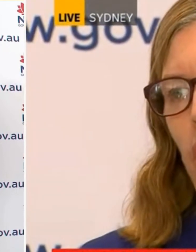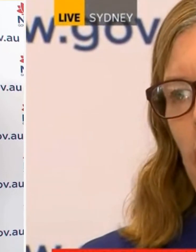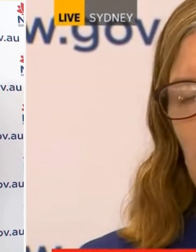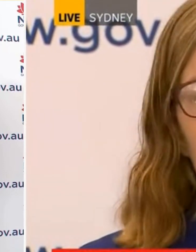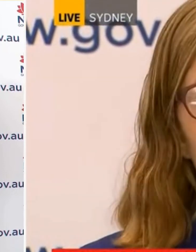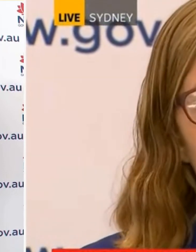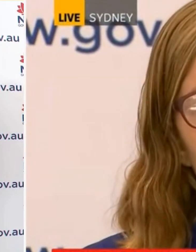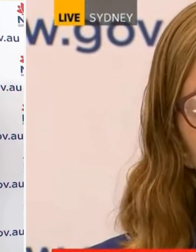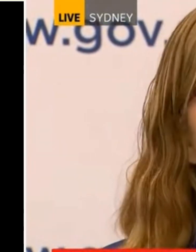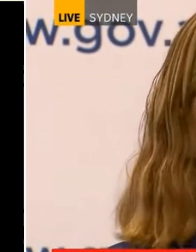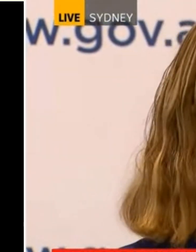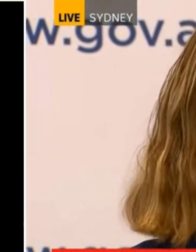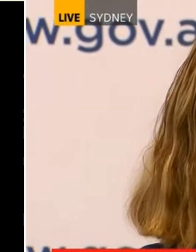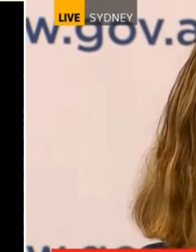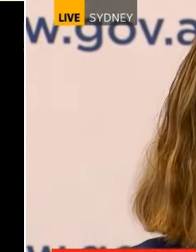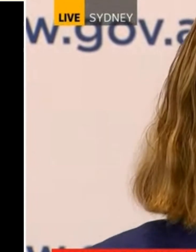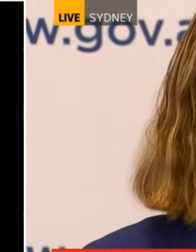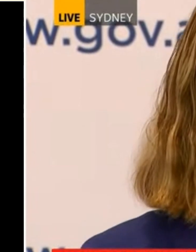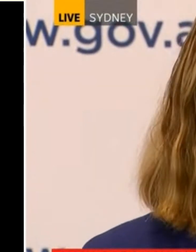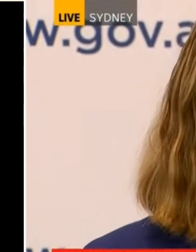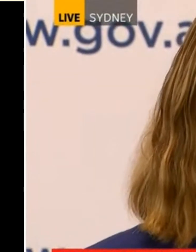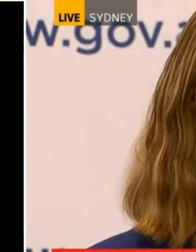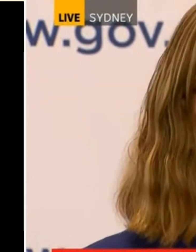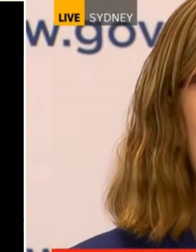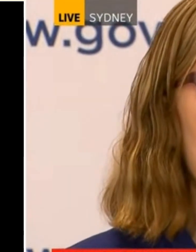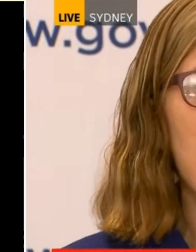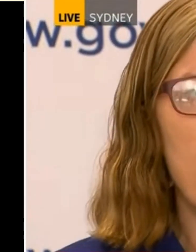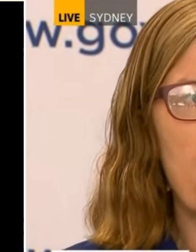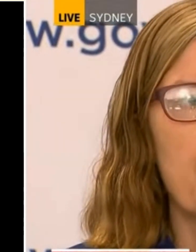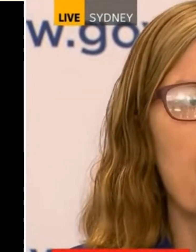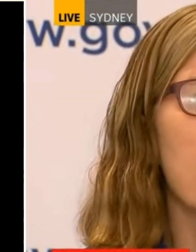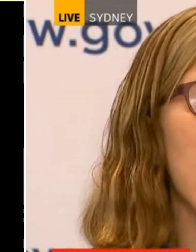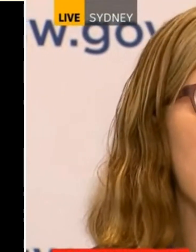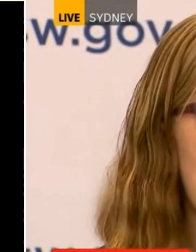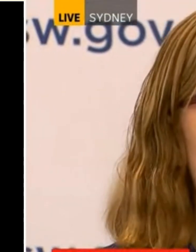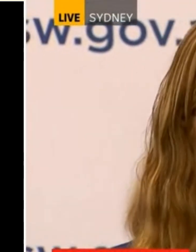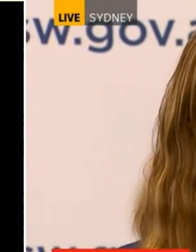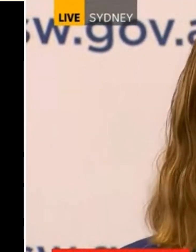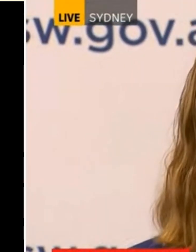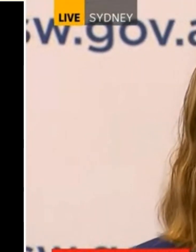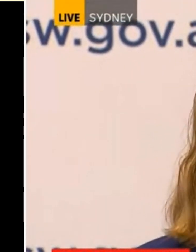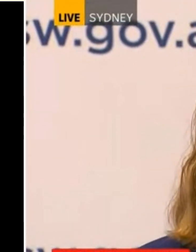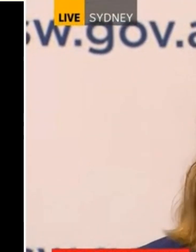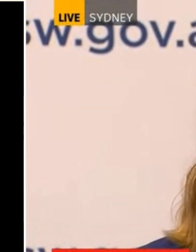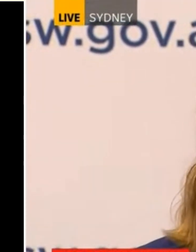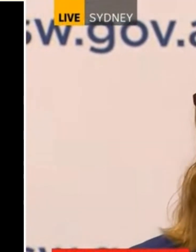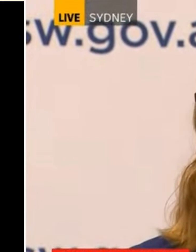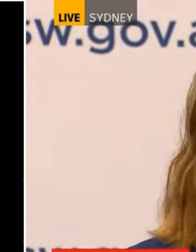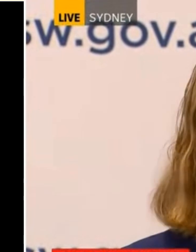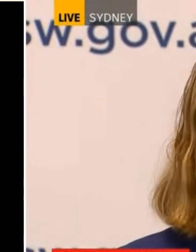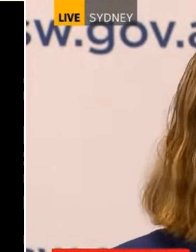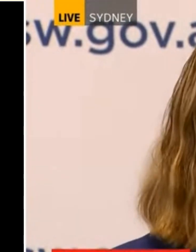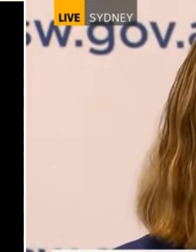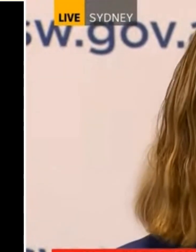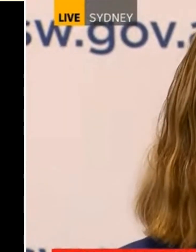isions About How To Prioritise So If I Want To Prioritise My Rapid Testing Clinics And My Infrastructure On The Ground It Will Be